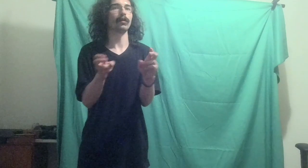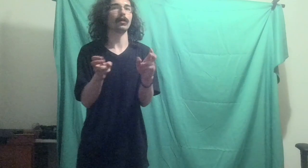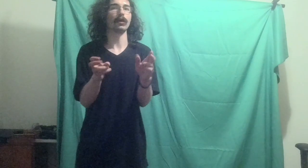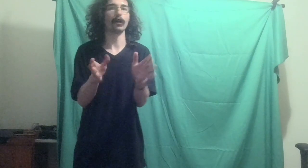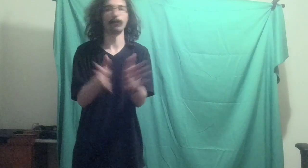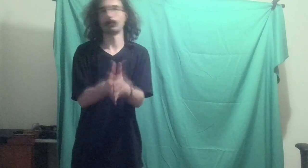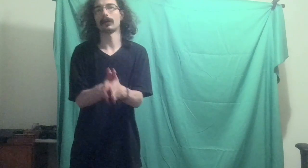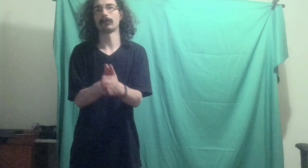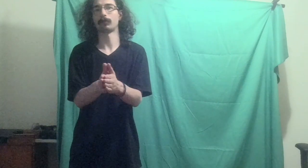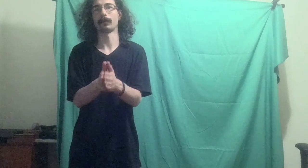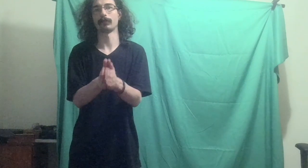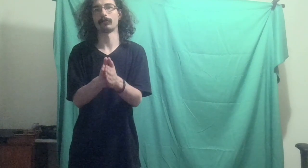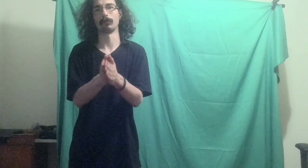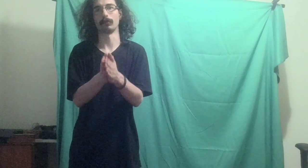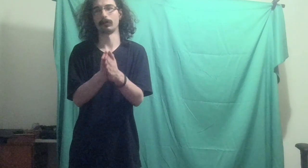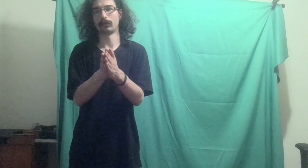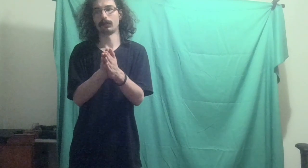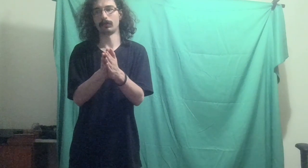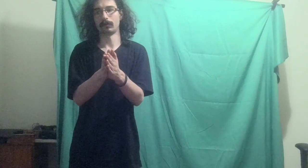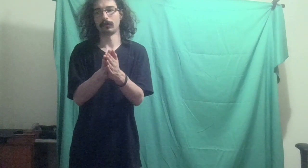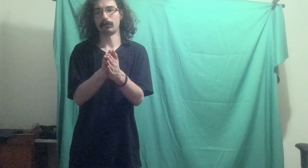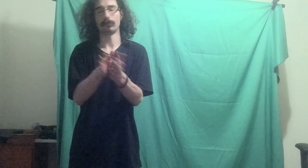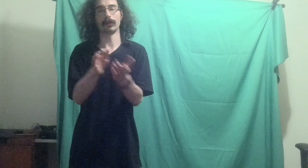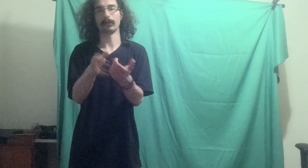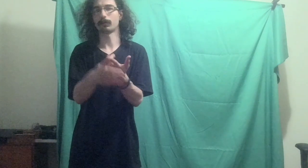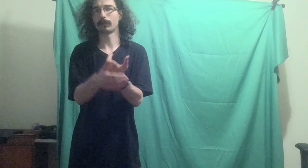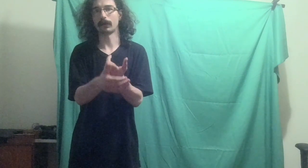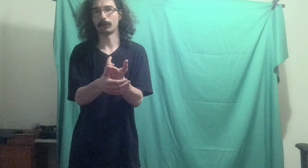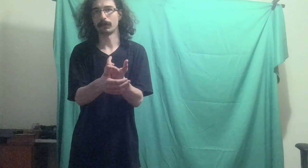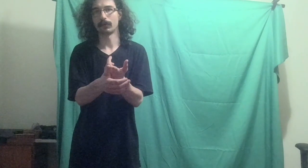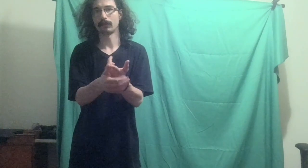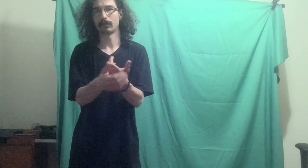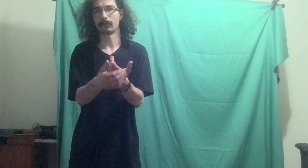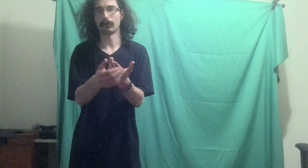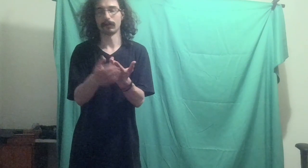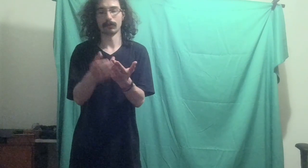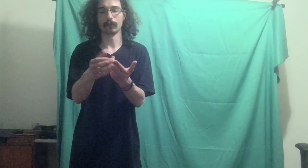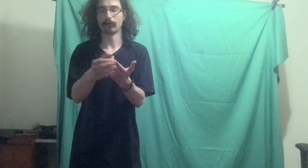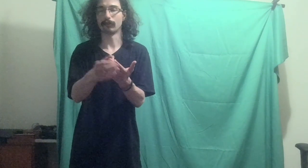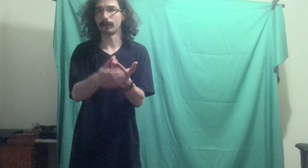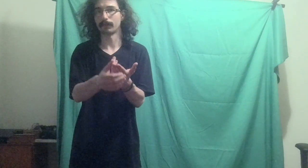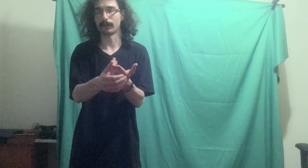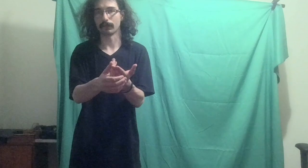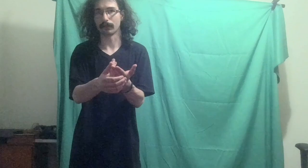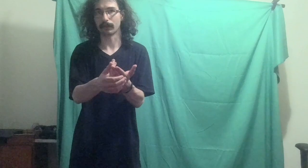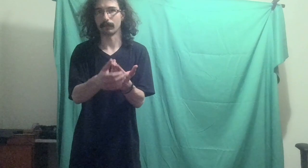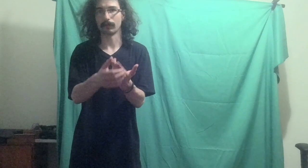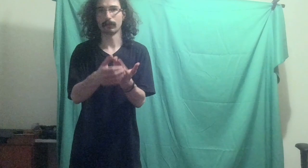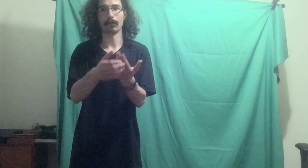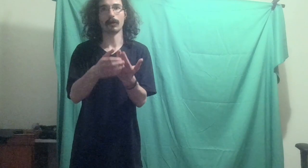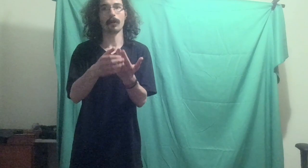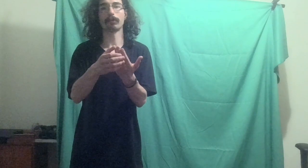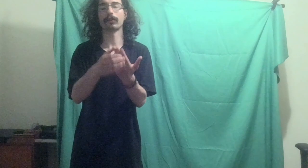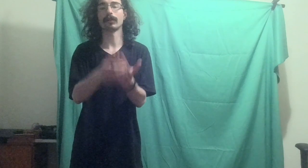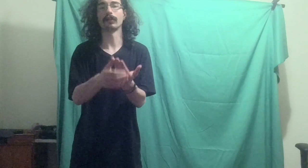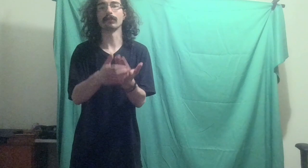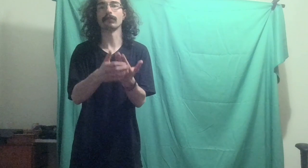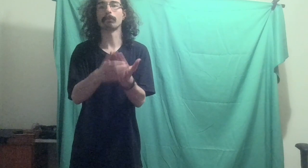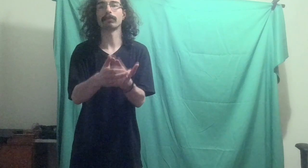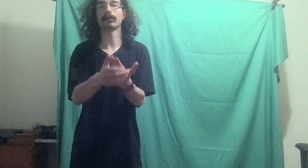if you guys promise to, stay subscribed, share my videos out, please, please,